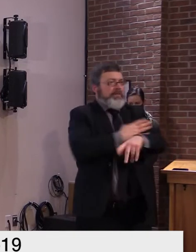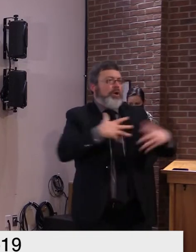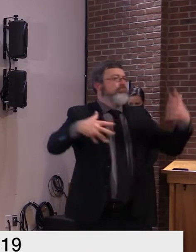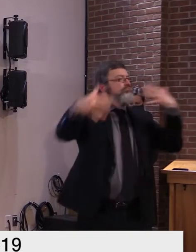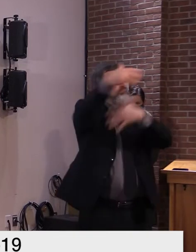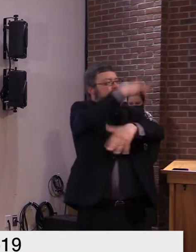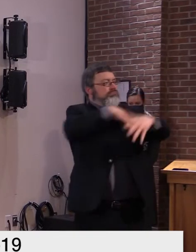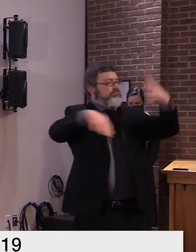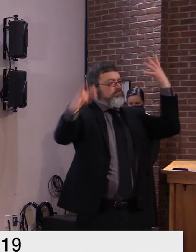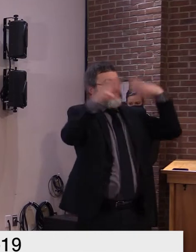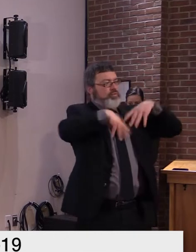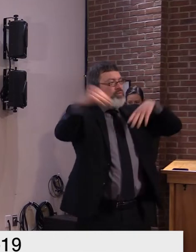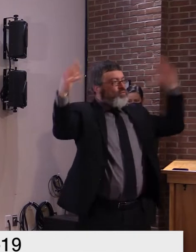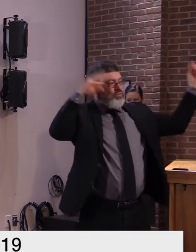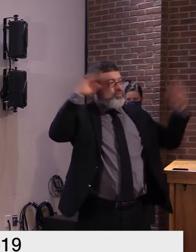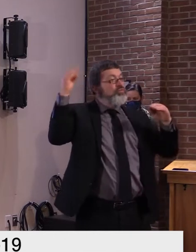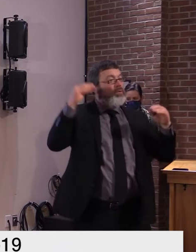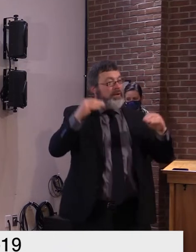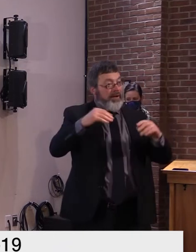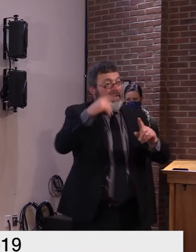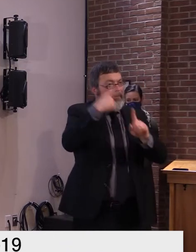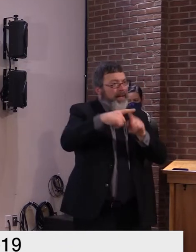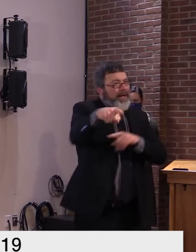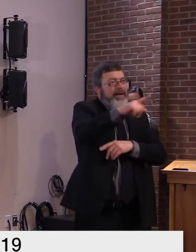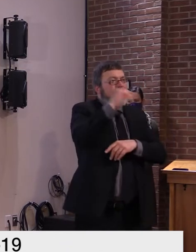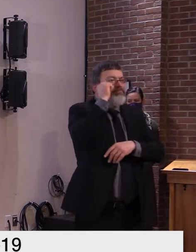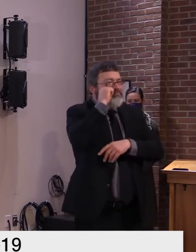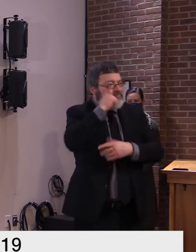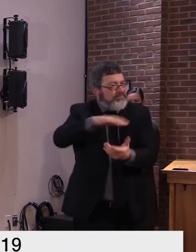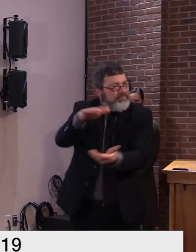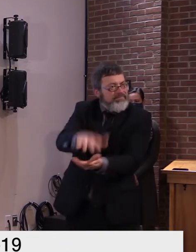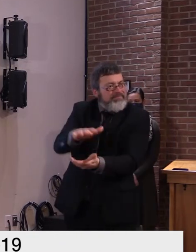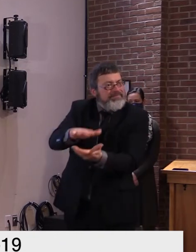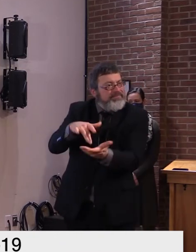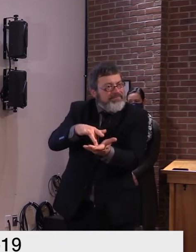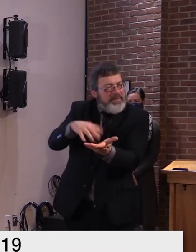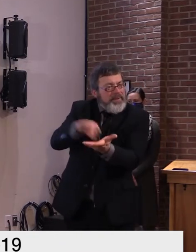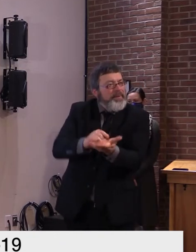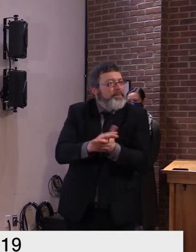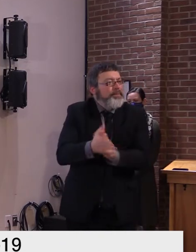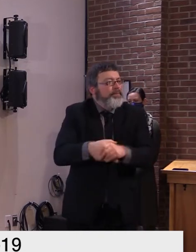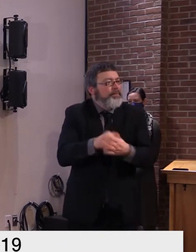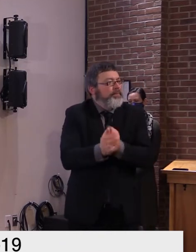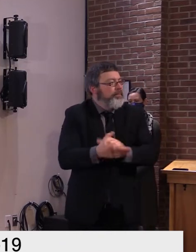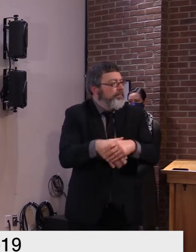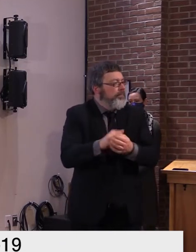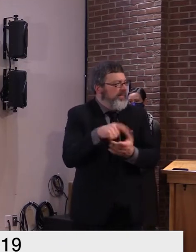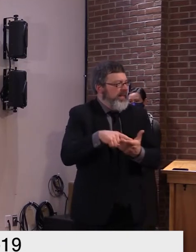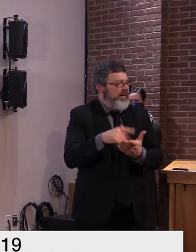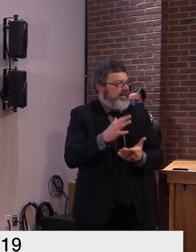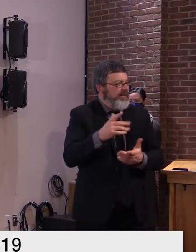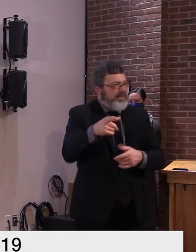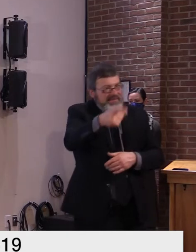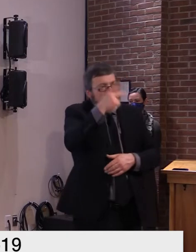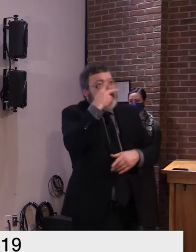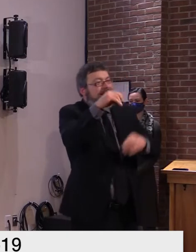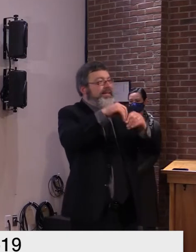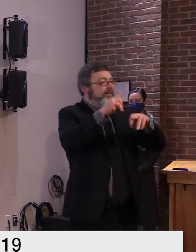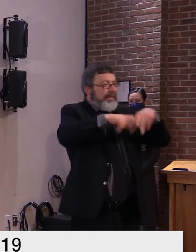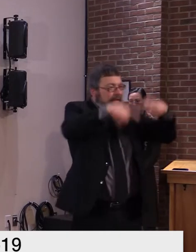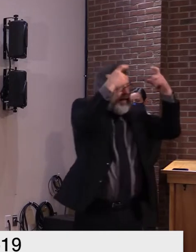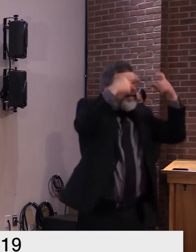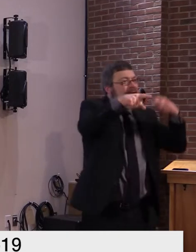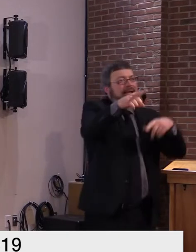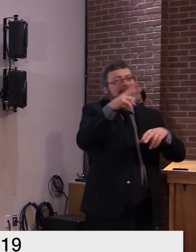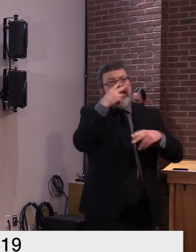and to the education sector about reopening was filled with detail about this element even though